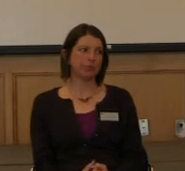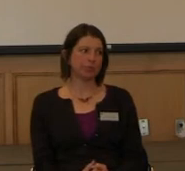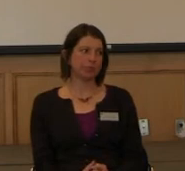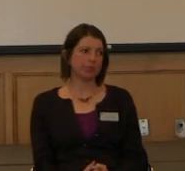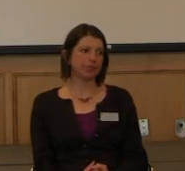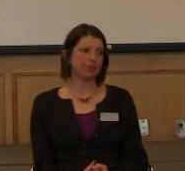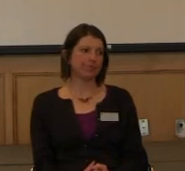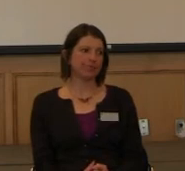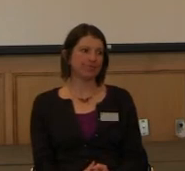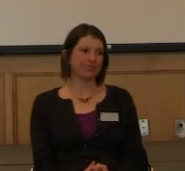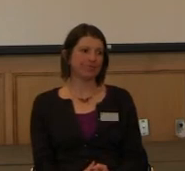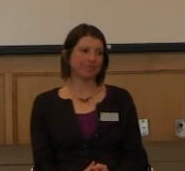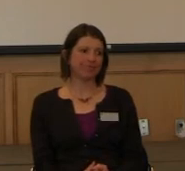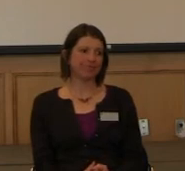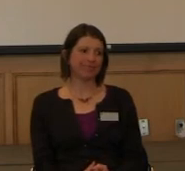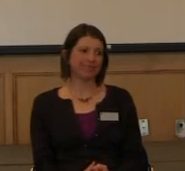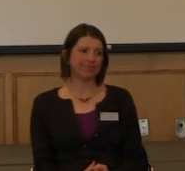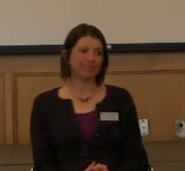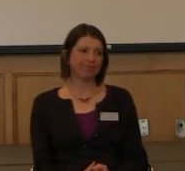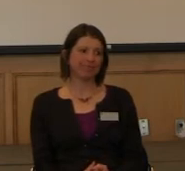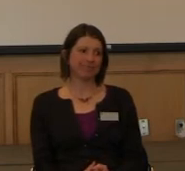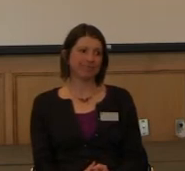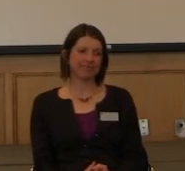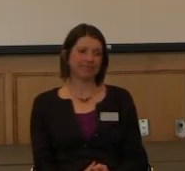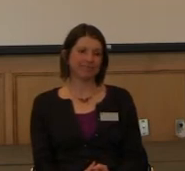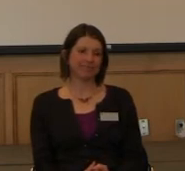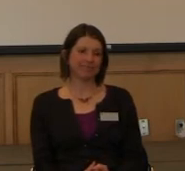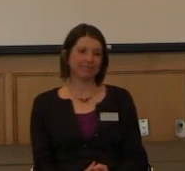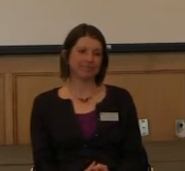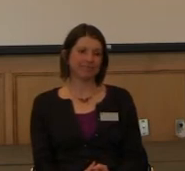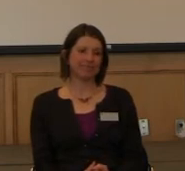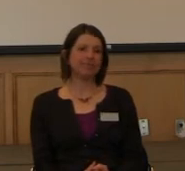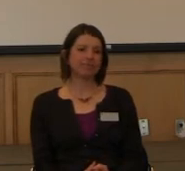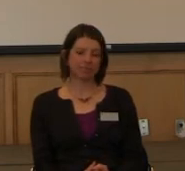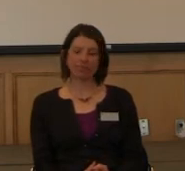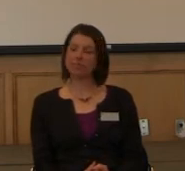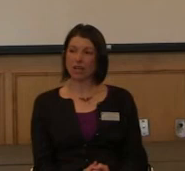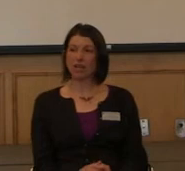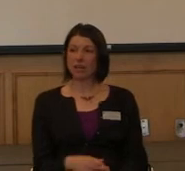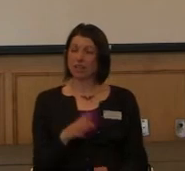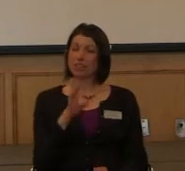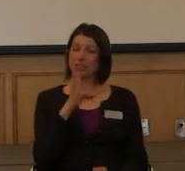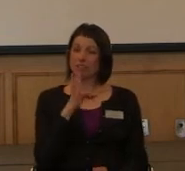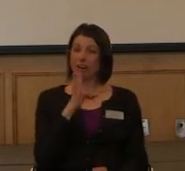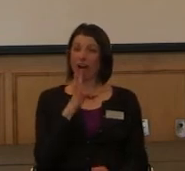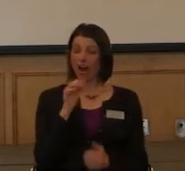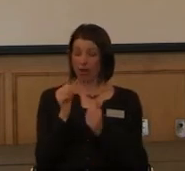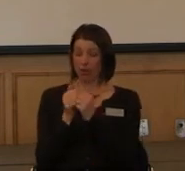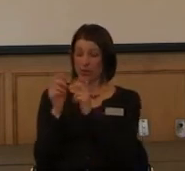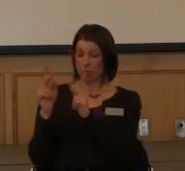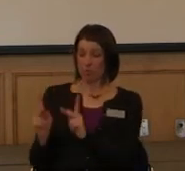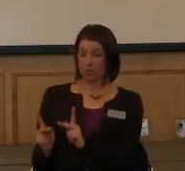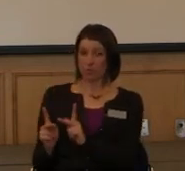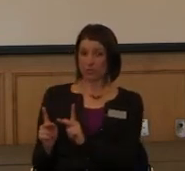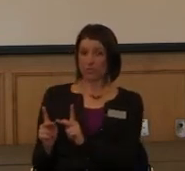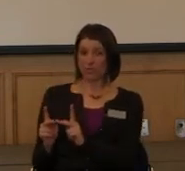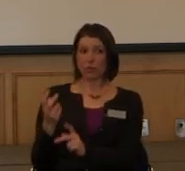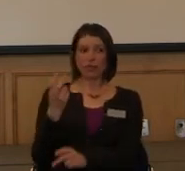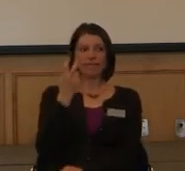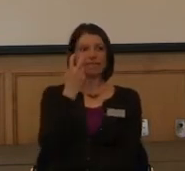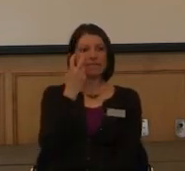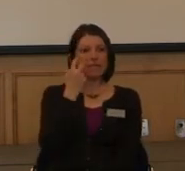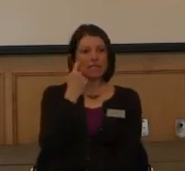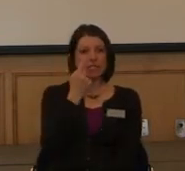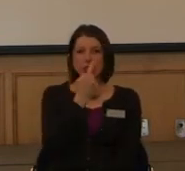So, and then, you know, there's the, you know, talk to the person with, you know, visual issues